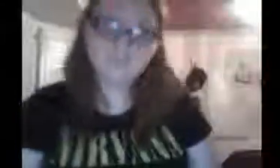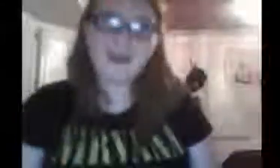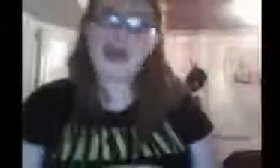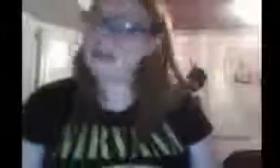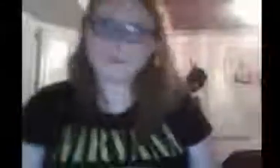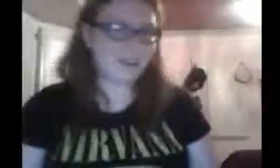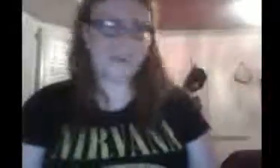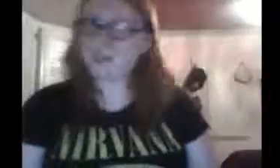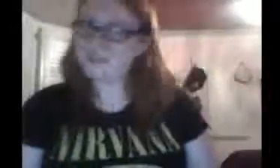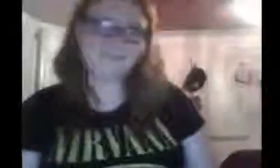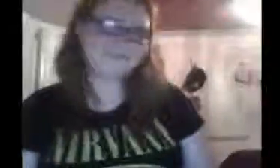I don't care.